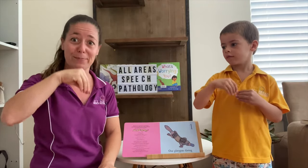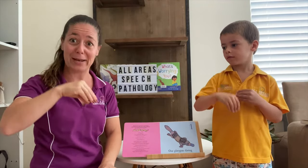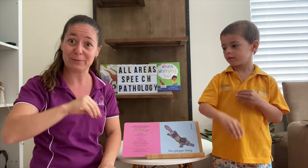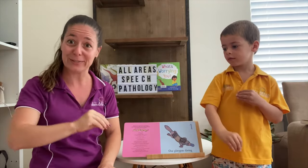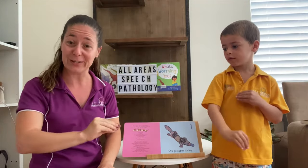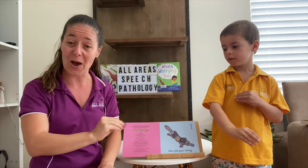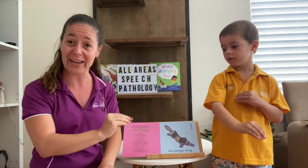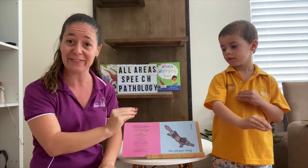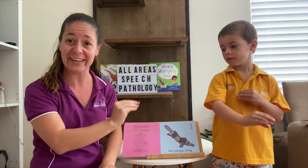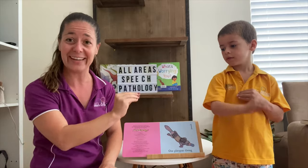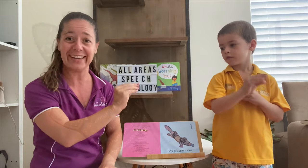platypus diving.